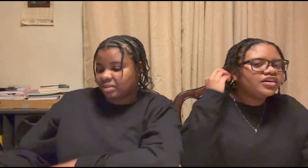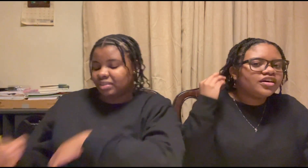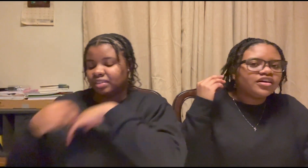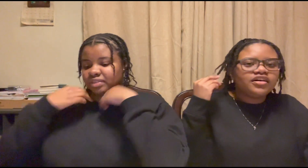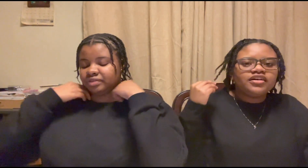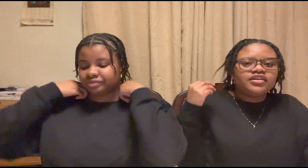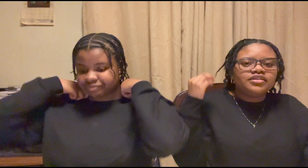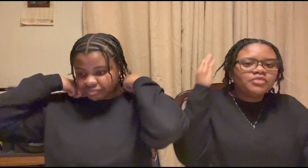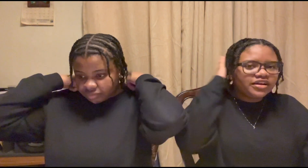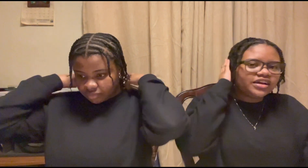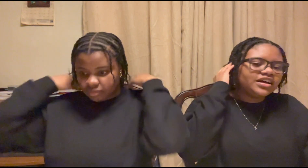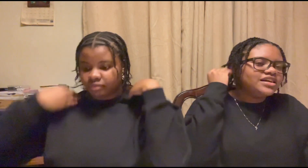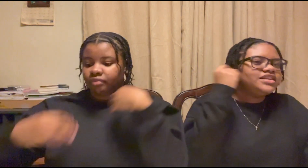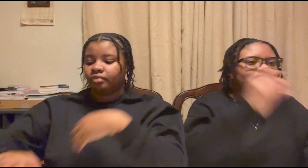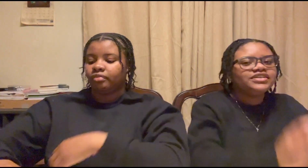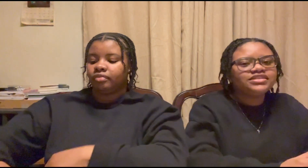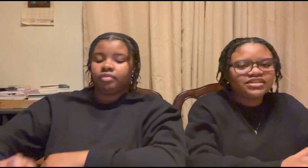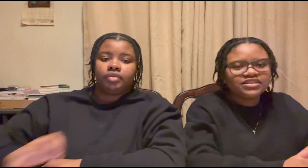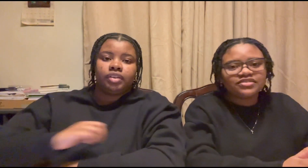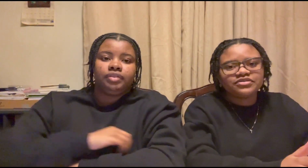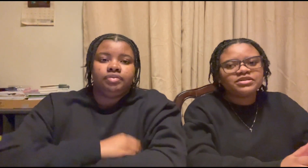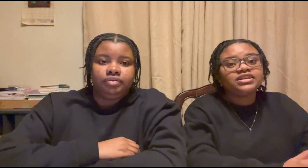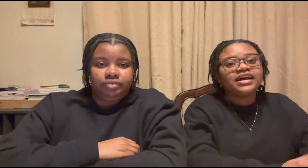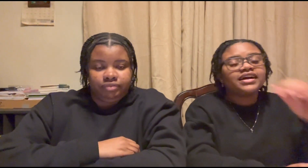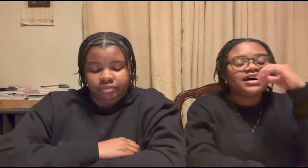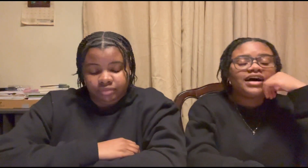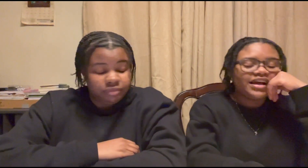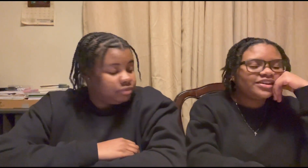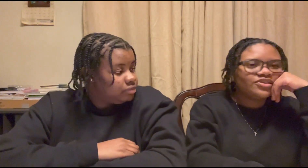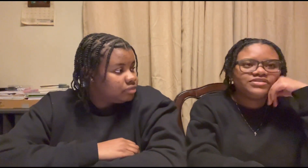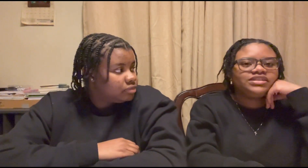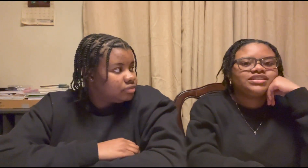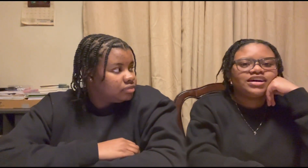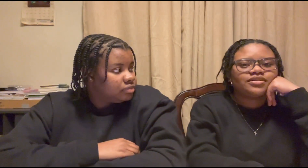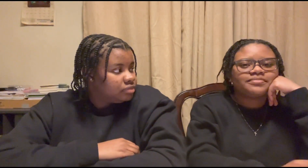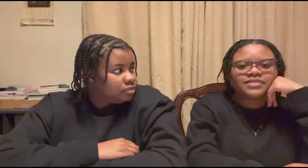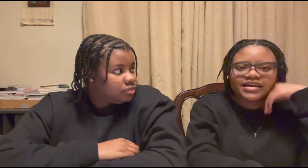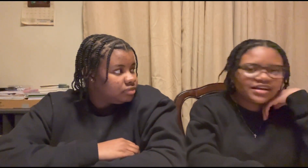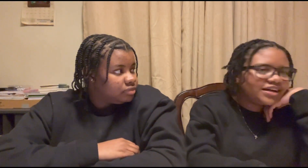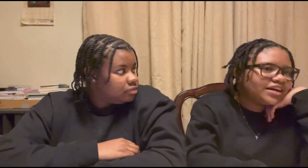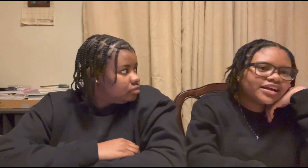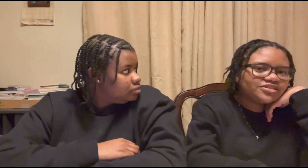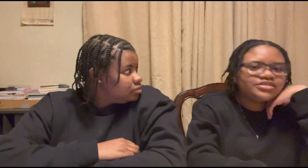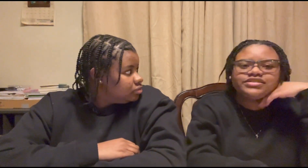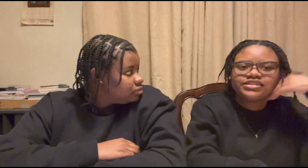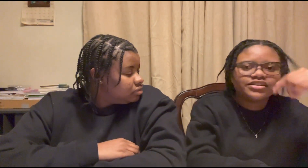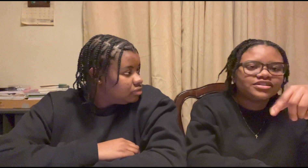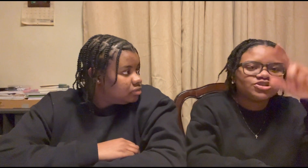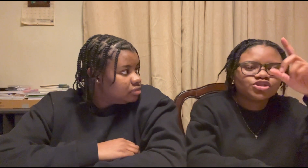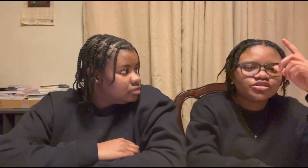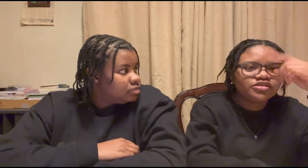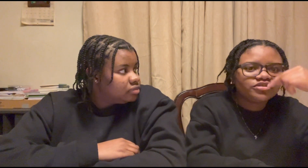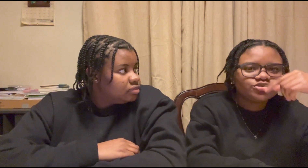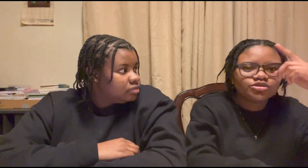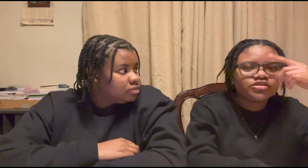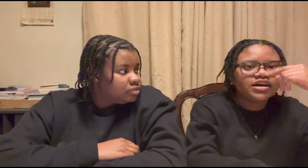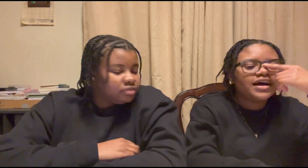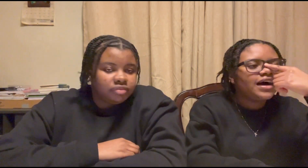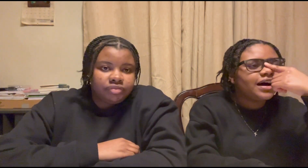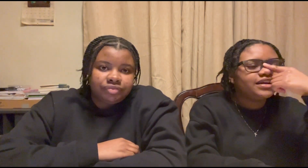but yeah guys definitely tick tock for me like i love tick tock my god i could just sit there and just scroll scroll and